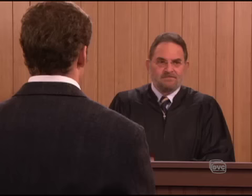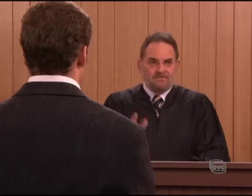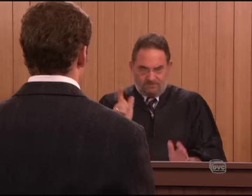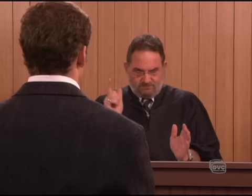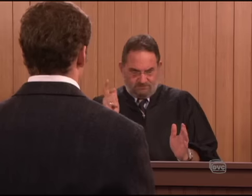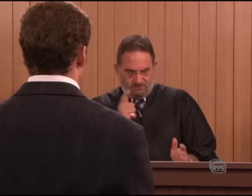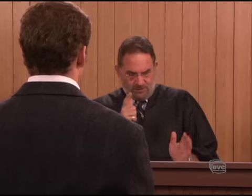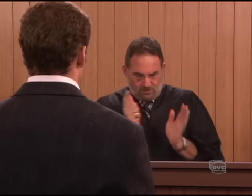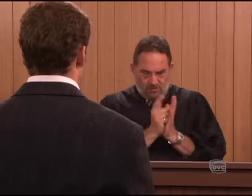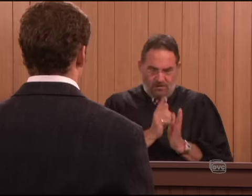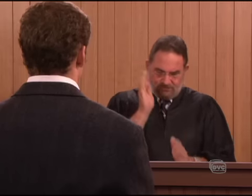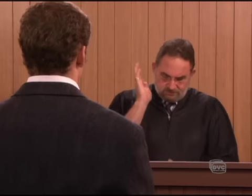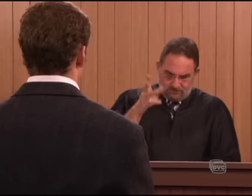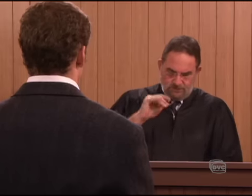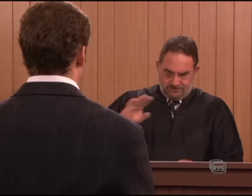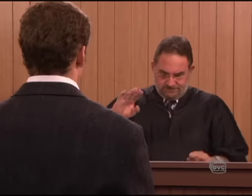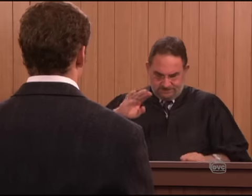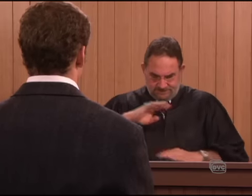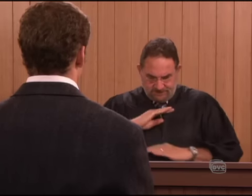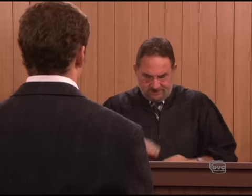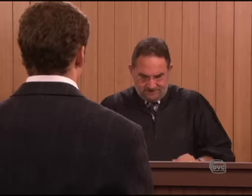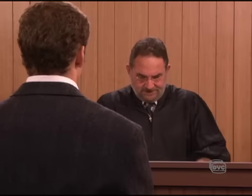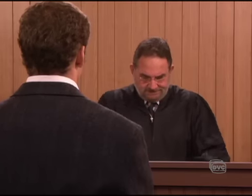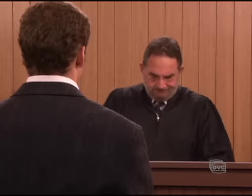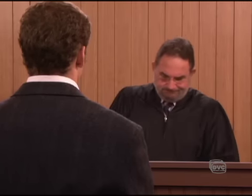that? The law will be satisfied.